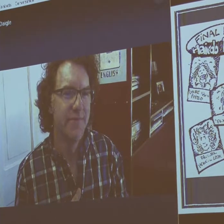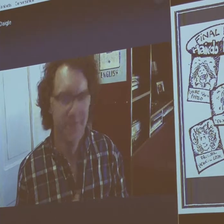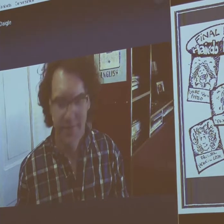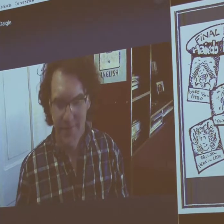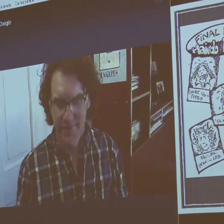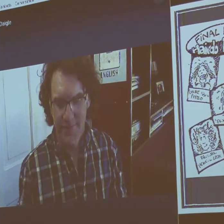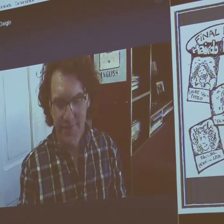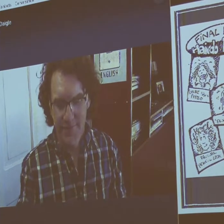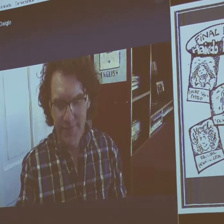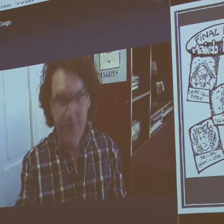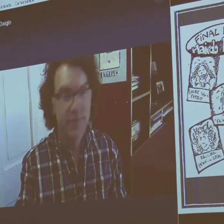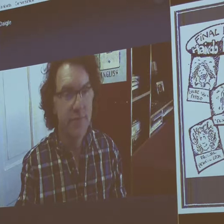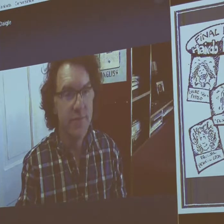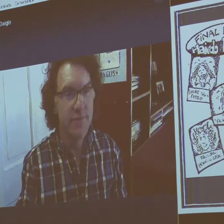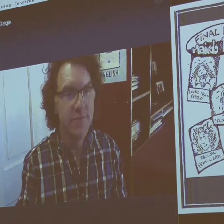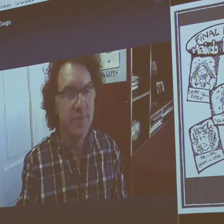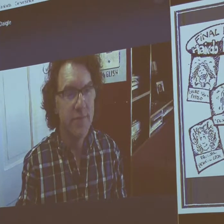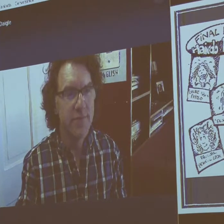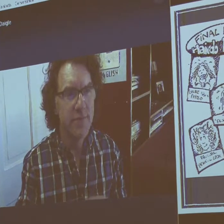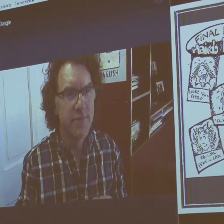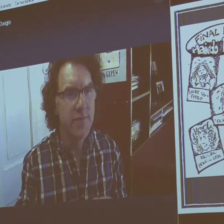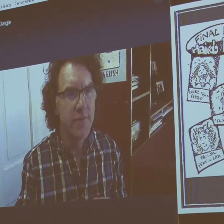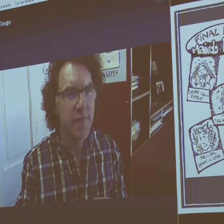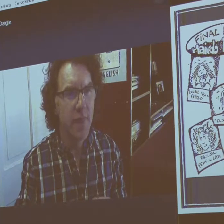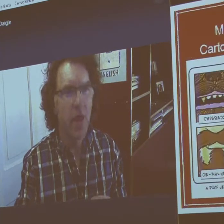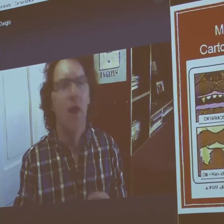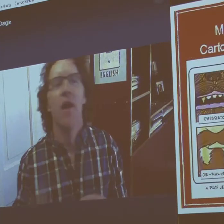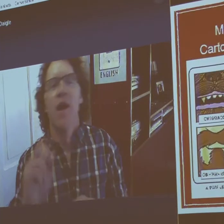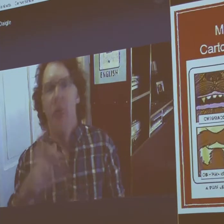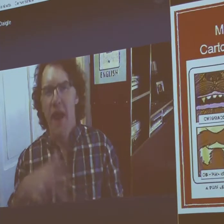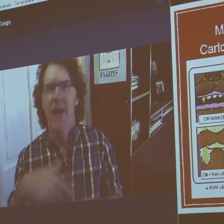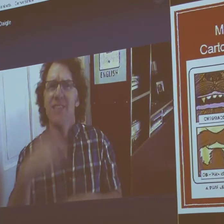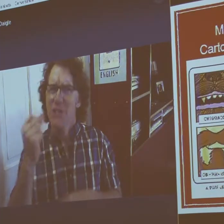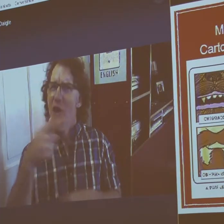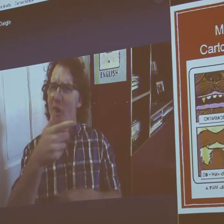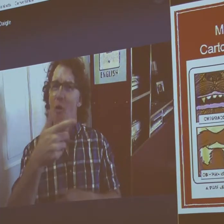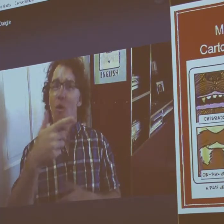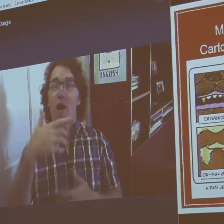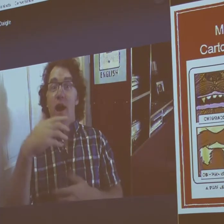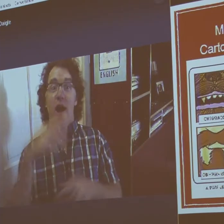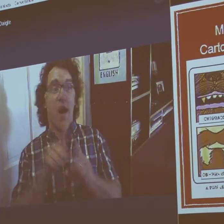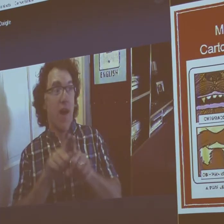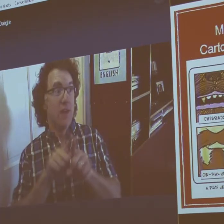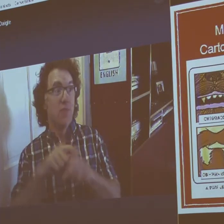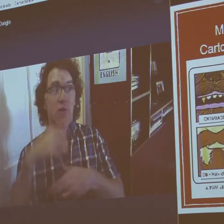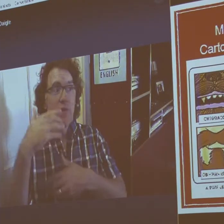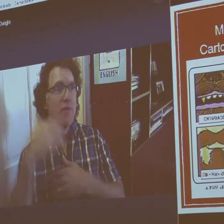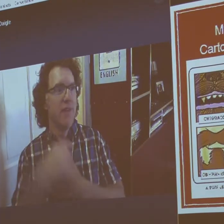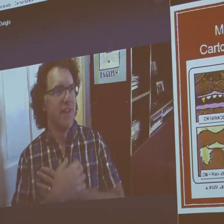Northern wolves. Okay. I'm going to go to the next panel. Oh, wait. Before I do that, though.